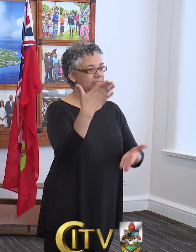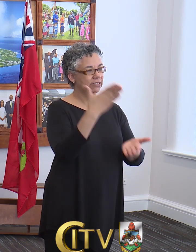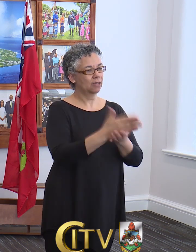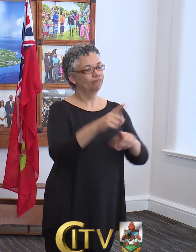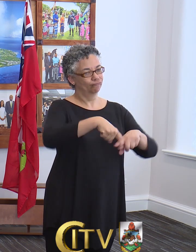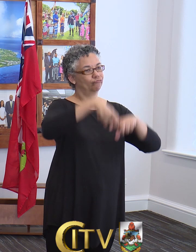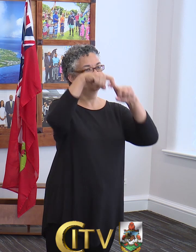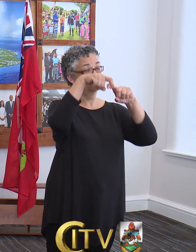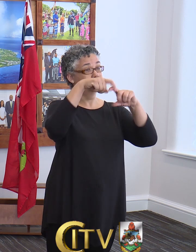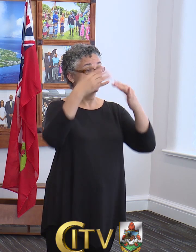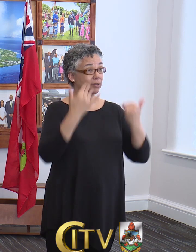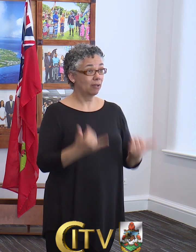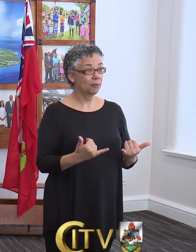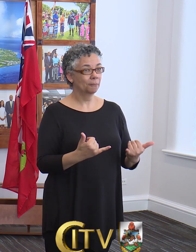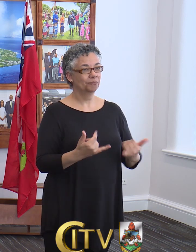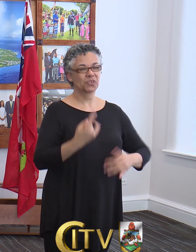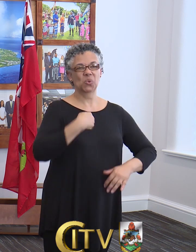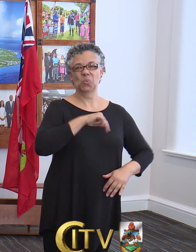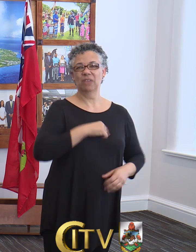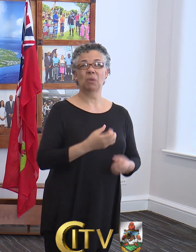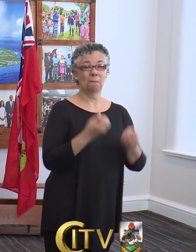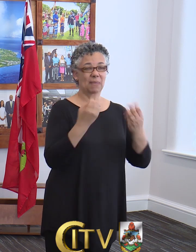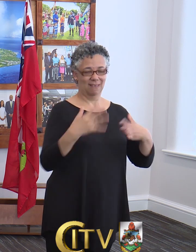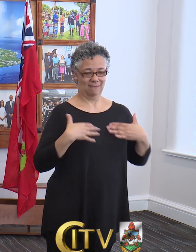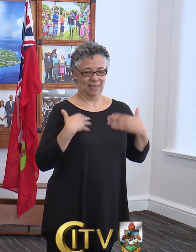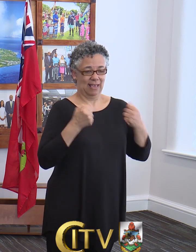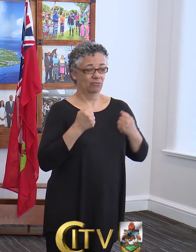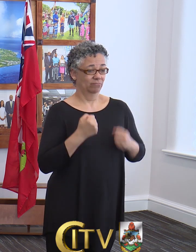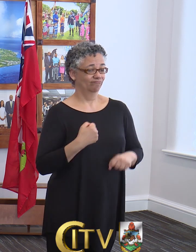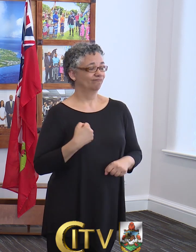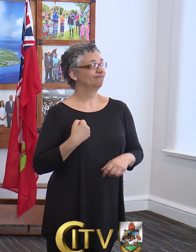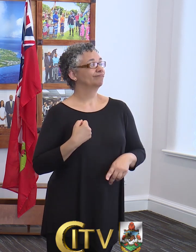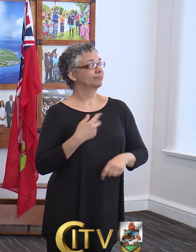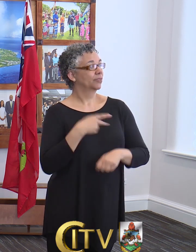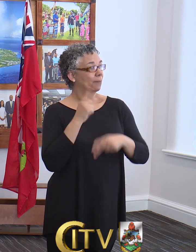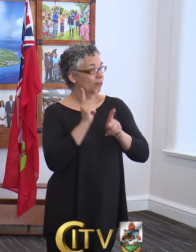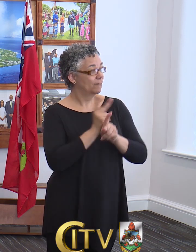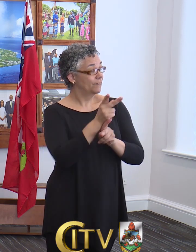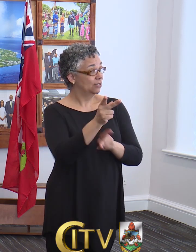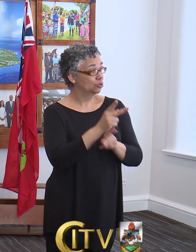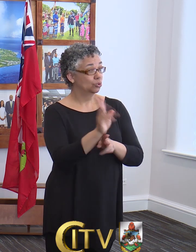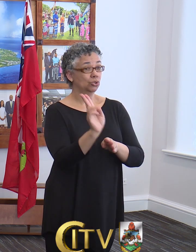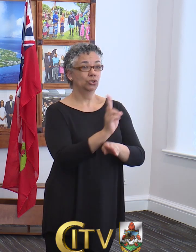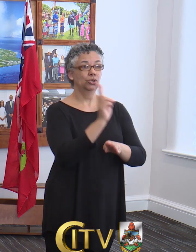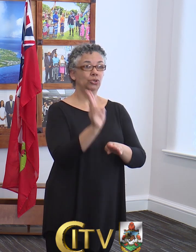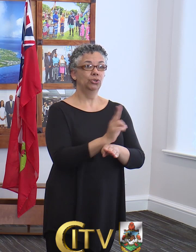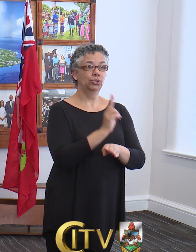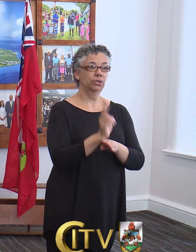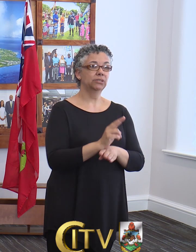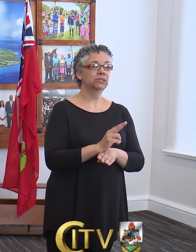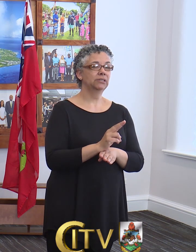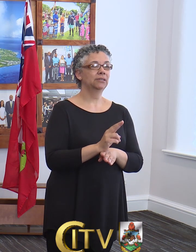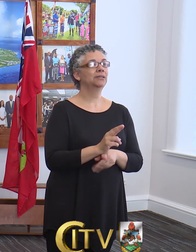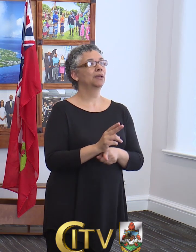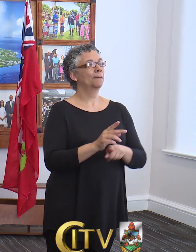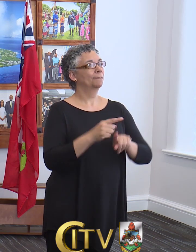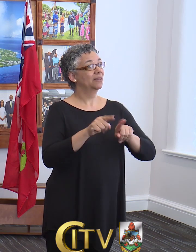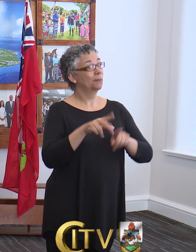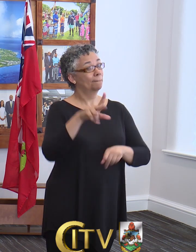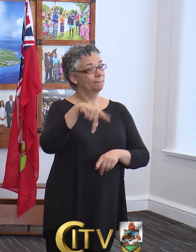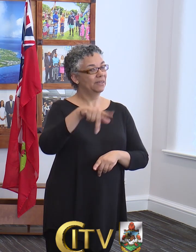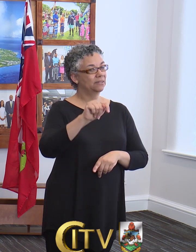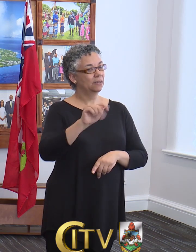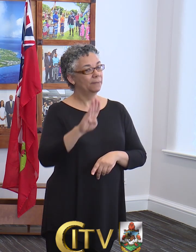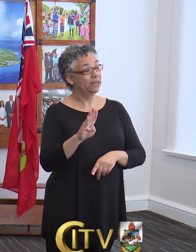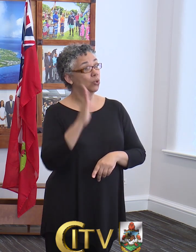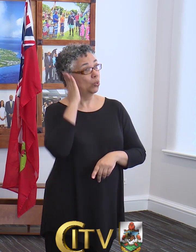for now and that we have a number of health professionals who use public transportation, the Department of Public Transportation will put on